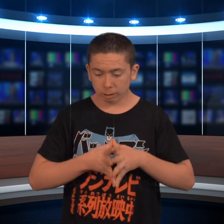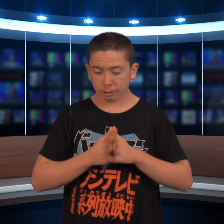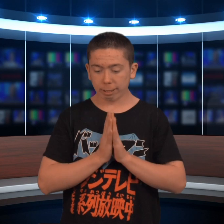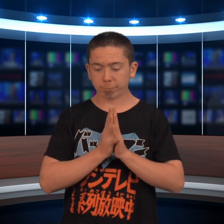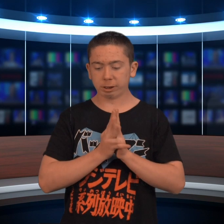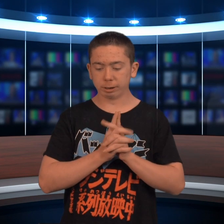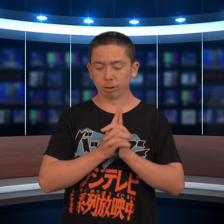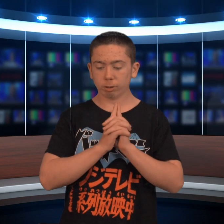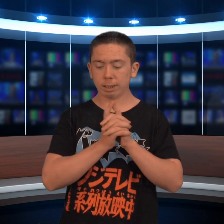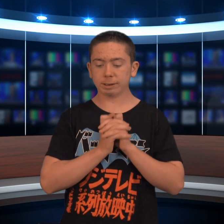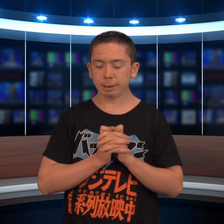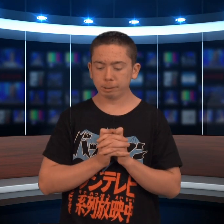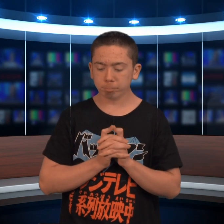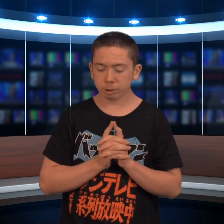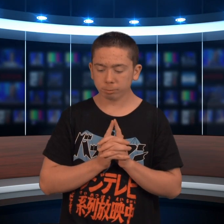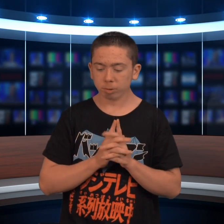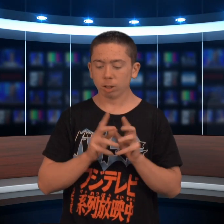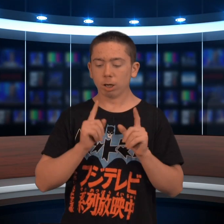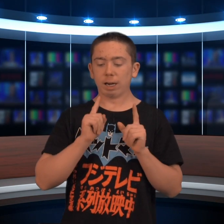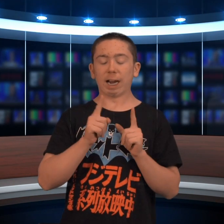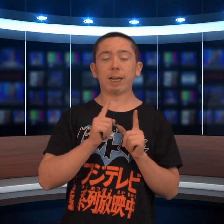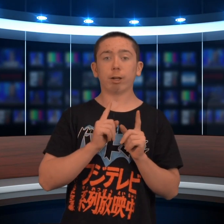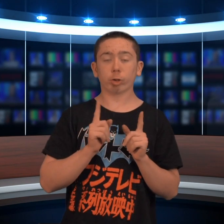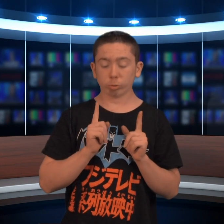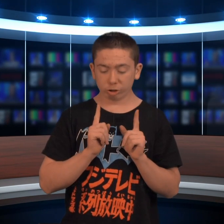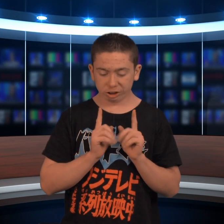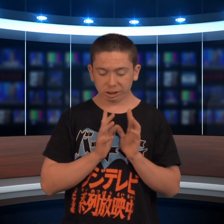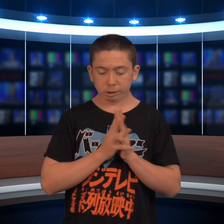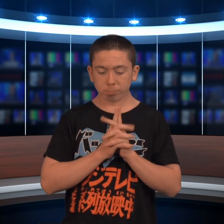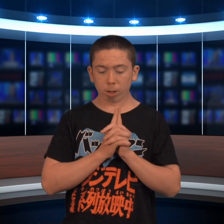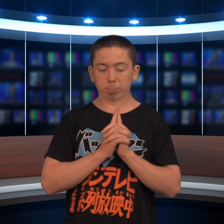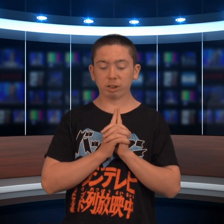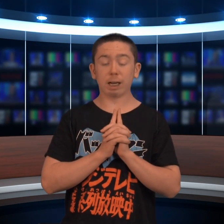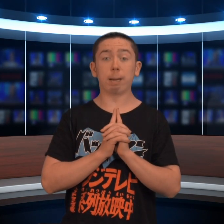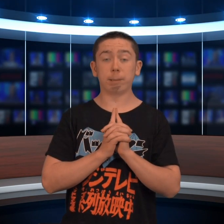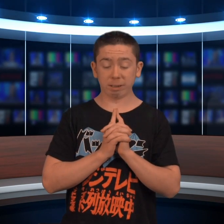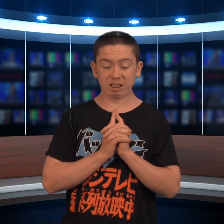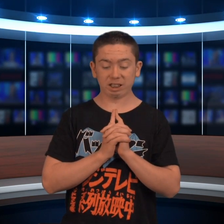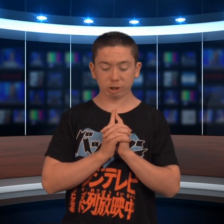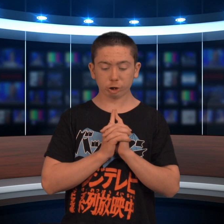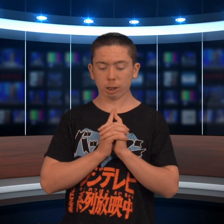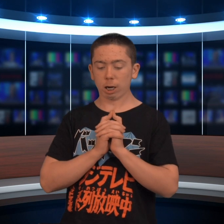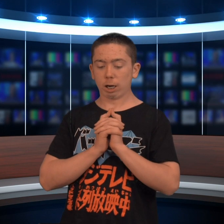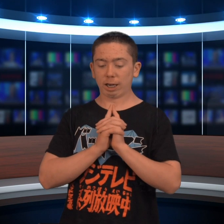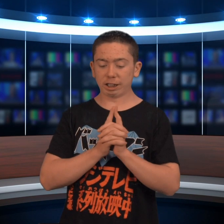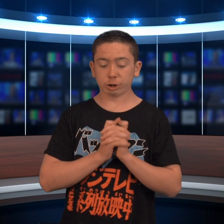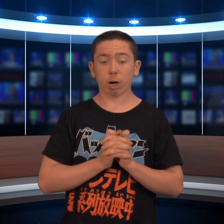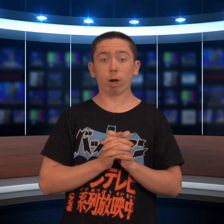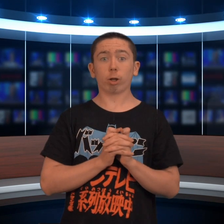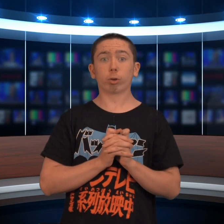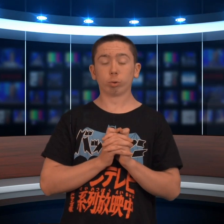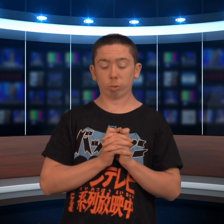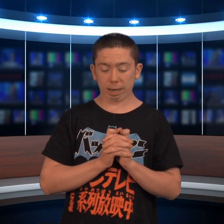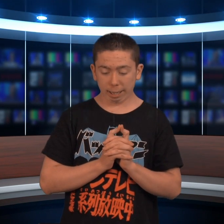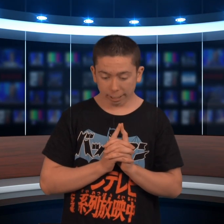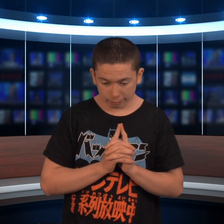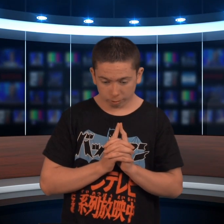Cafeteria. Last names A-G bring a main dish, H-N